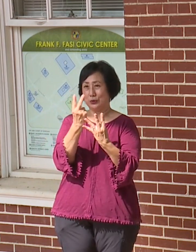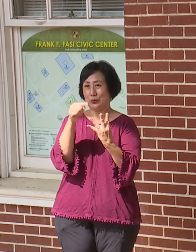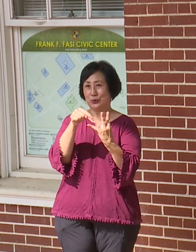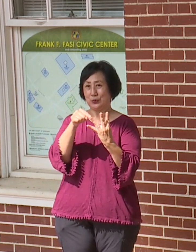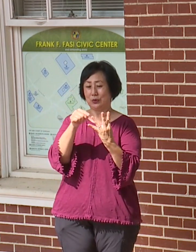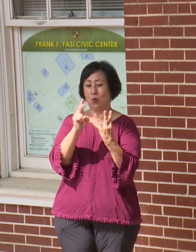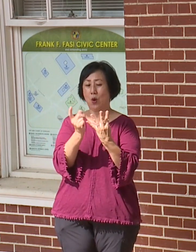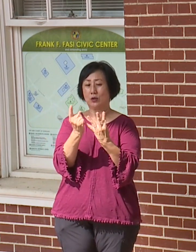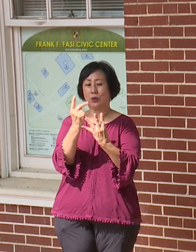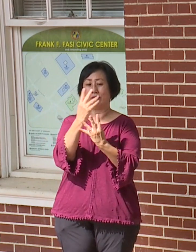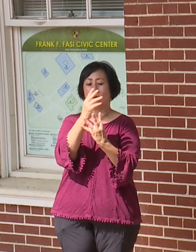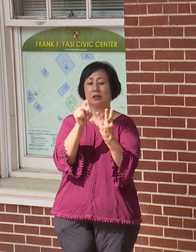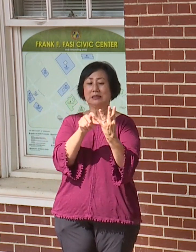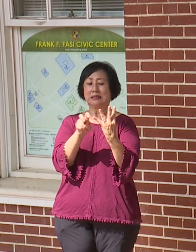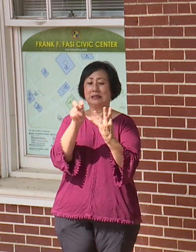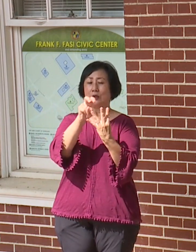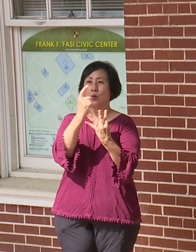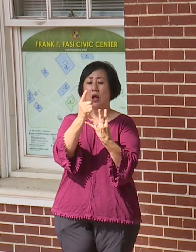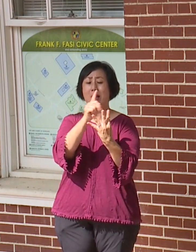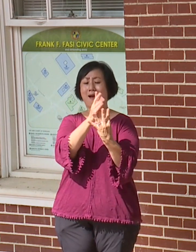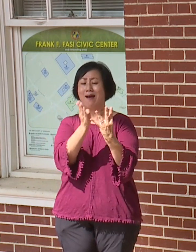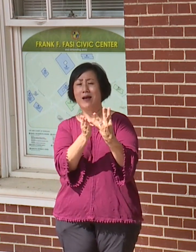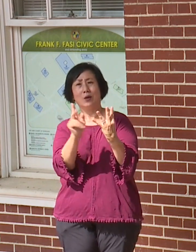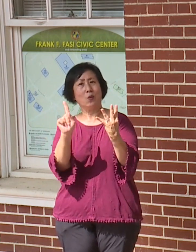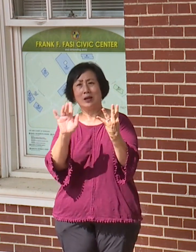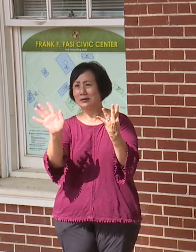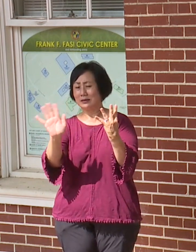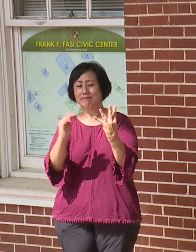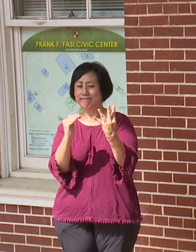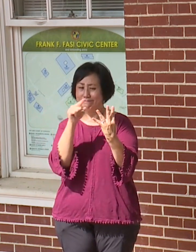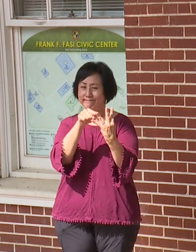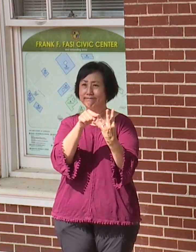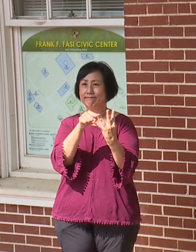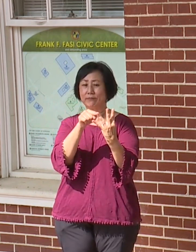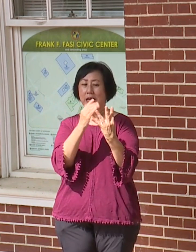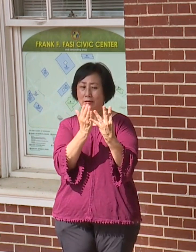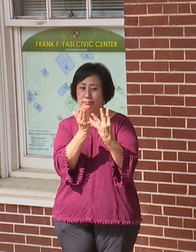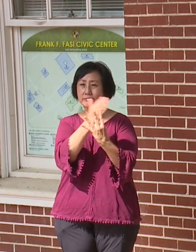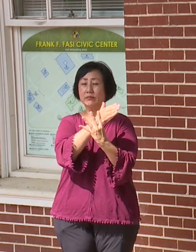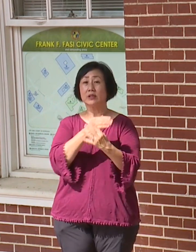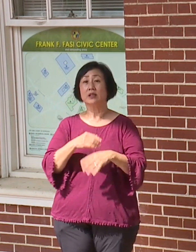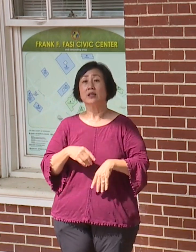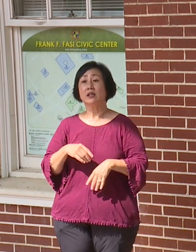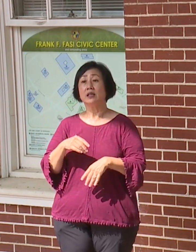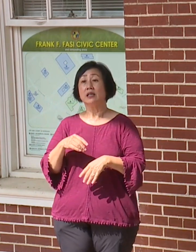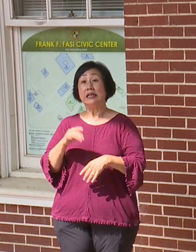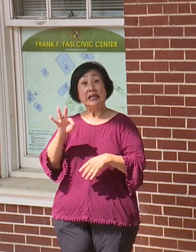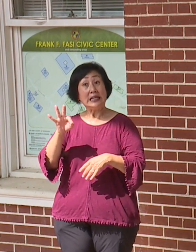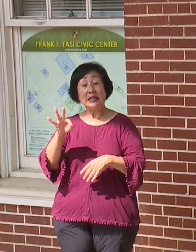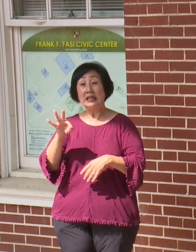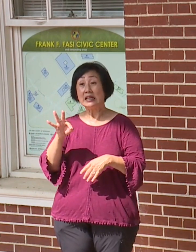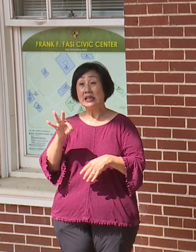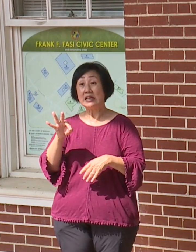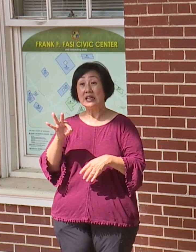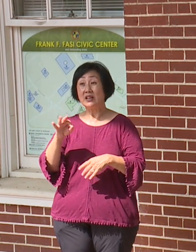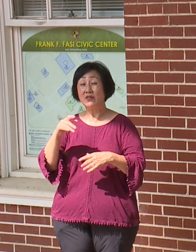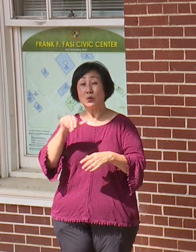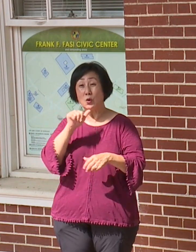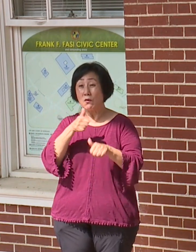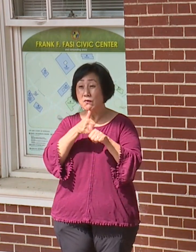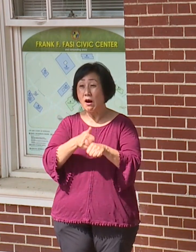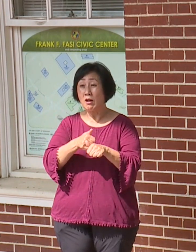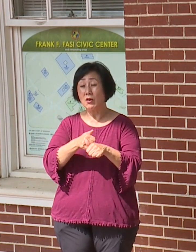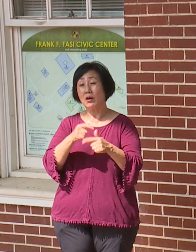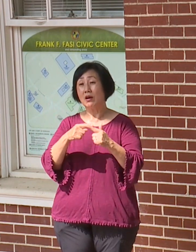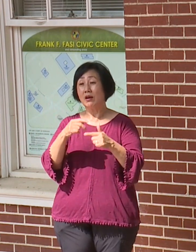And let's stay in Tier 2. It's easy to move back. We could go back in two weeks if we don't practice all the right